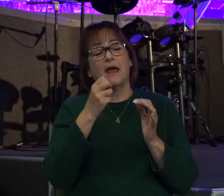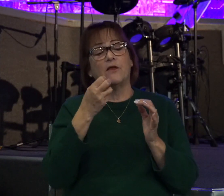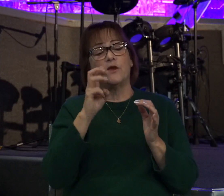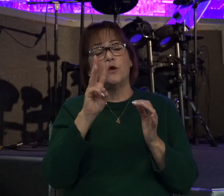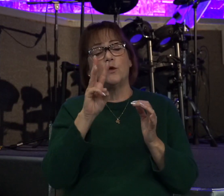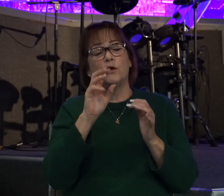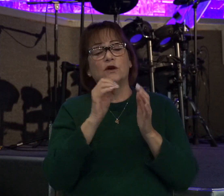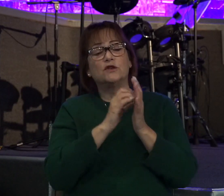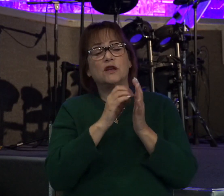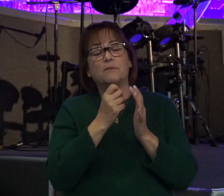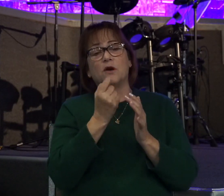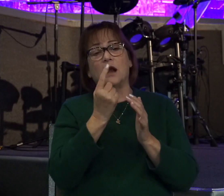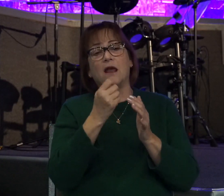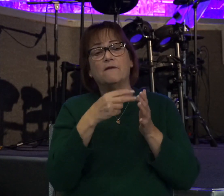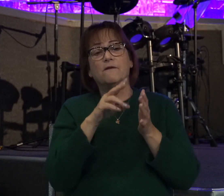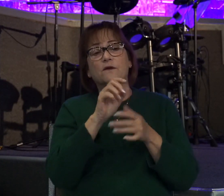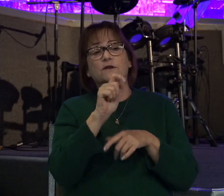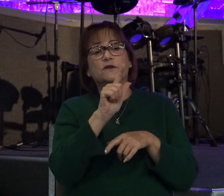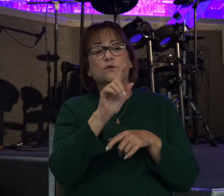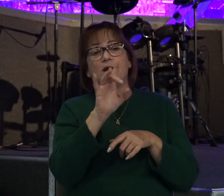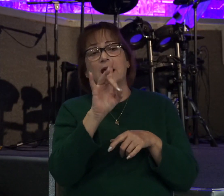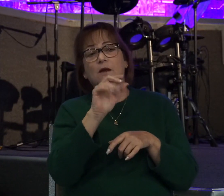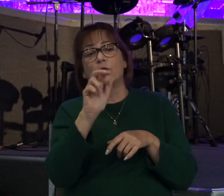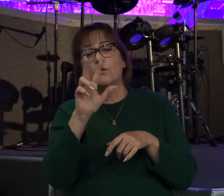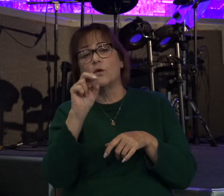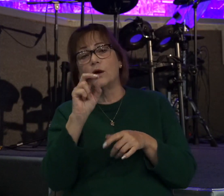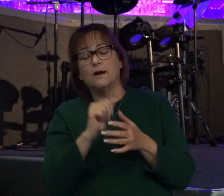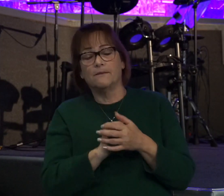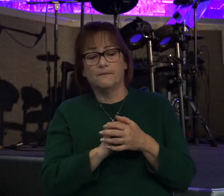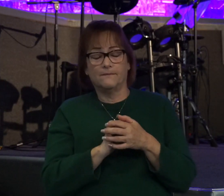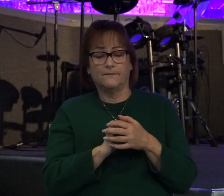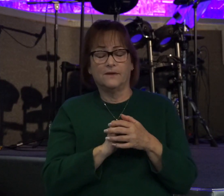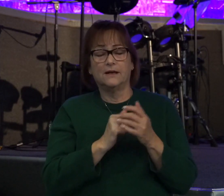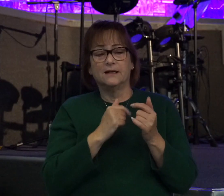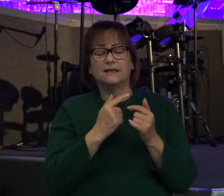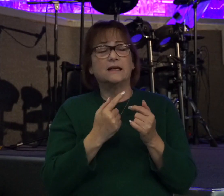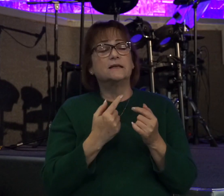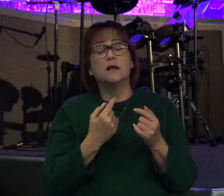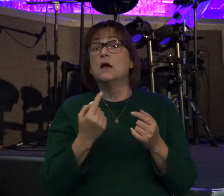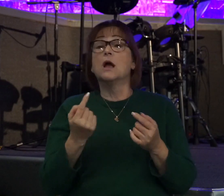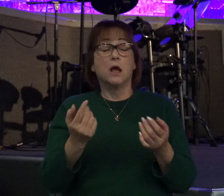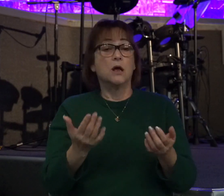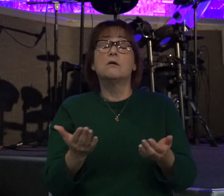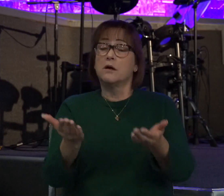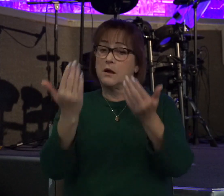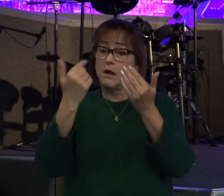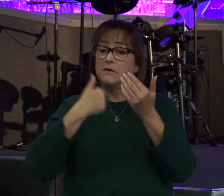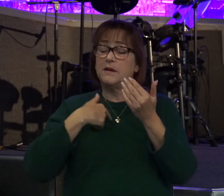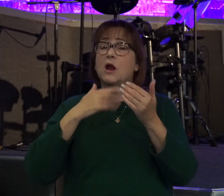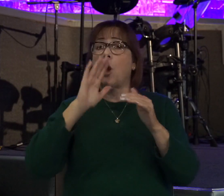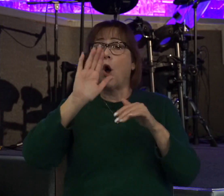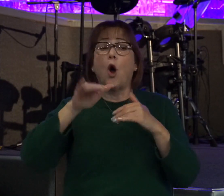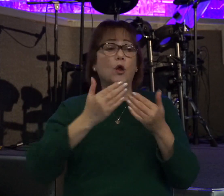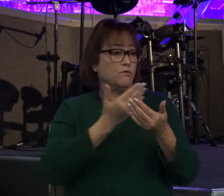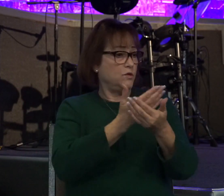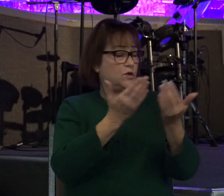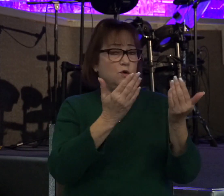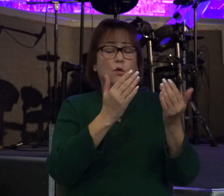11, verses 28 through 30, He says, Come to me, all you who labor and are heavy